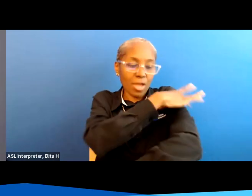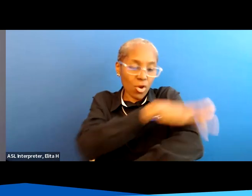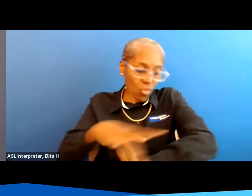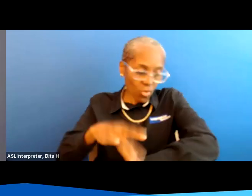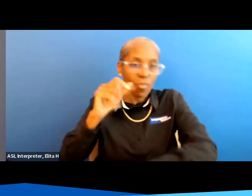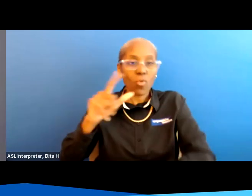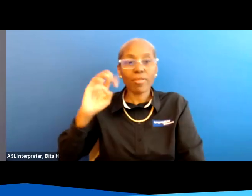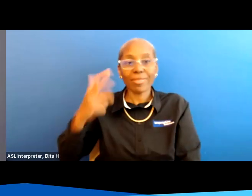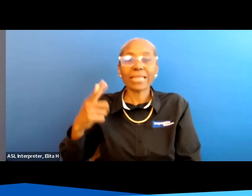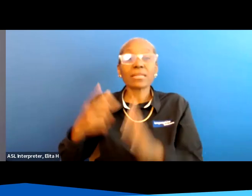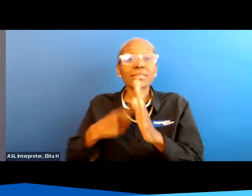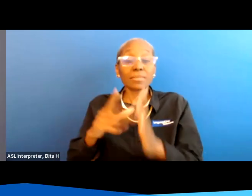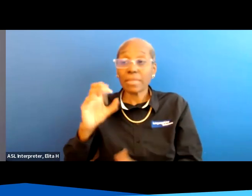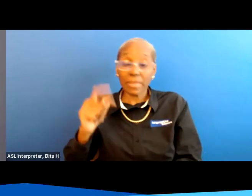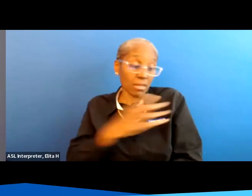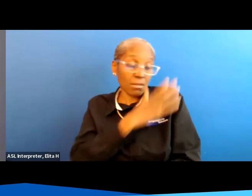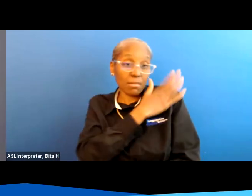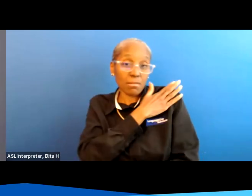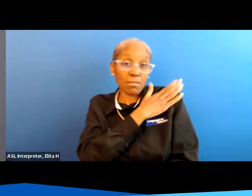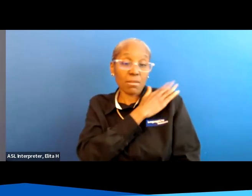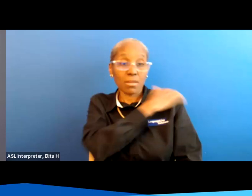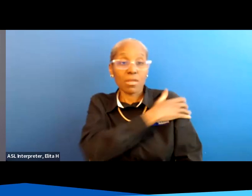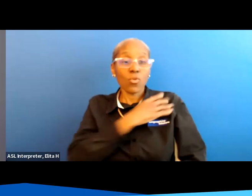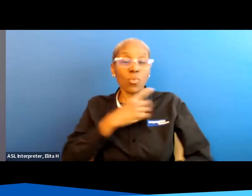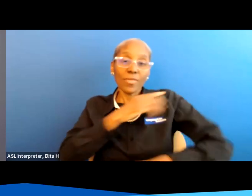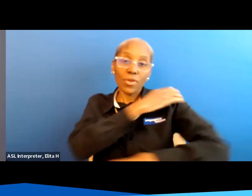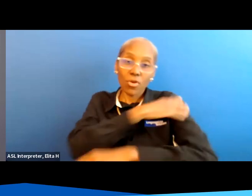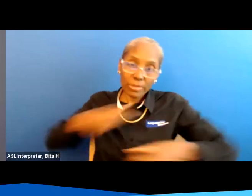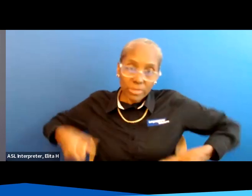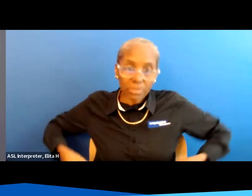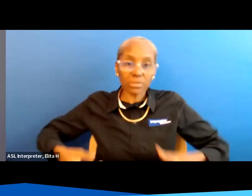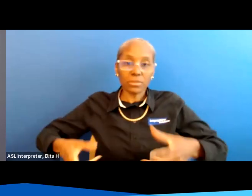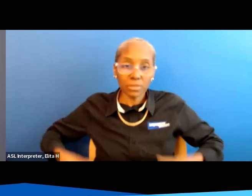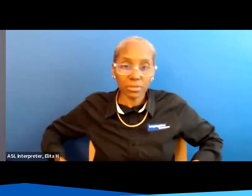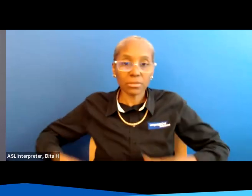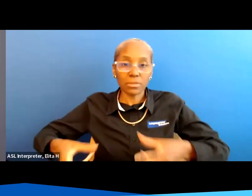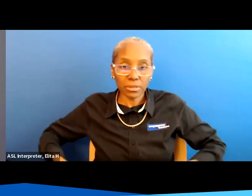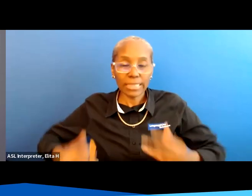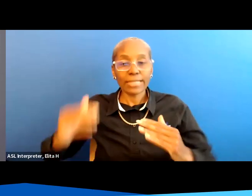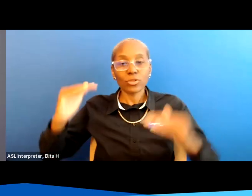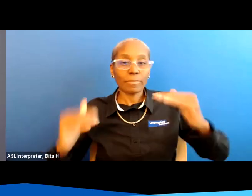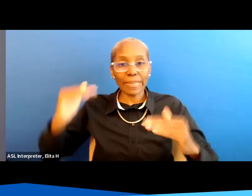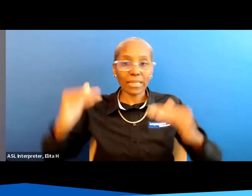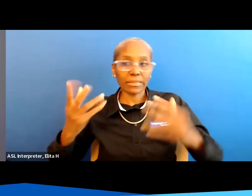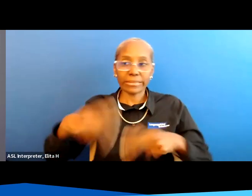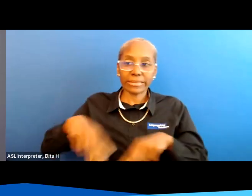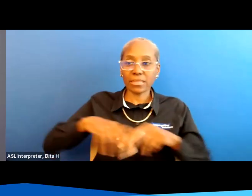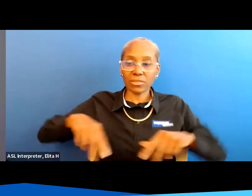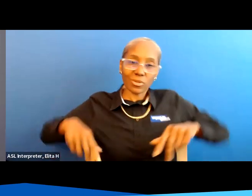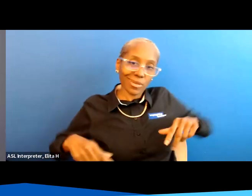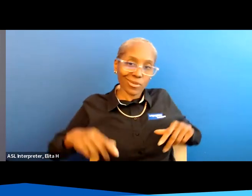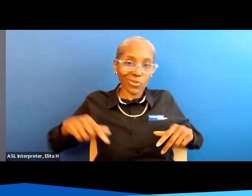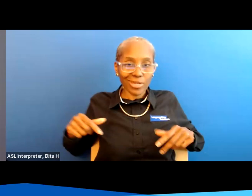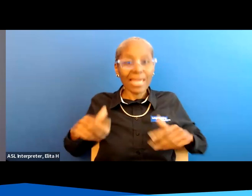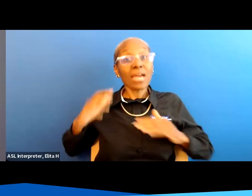up in their shoulders from hooking their arm around in their wheelchair which kind of helps balance them sitting up so it's a